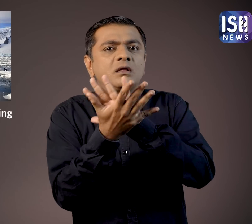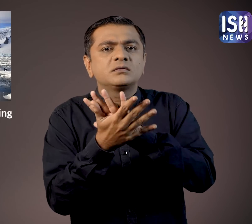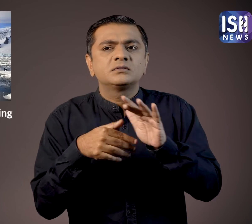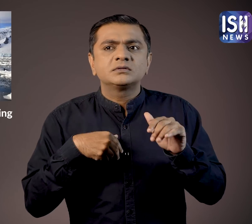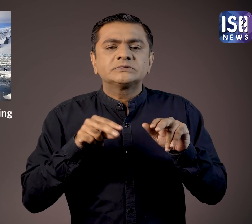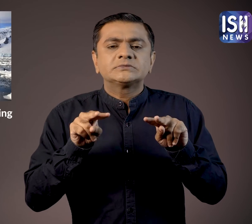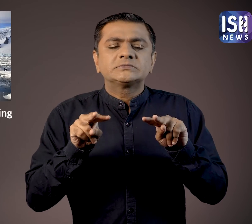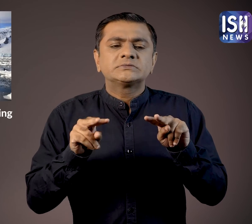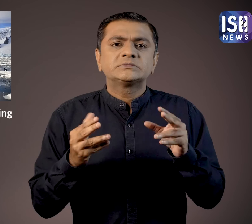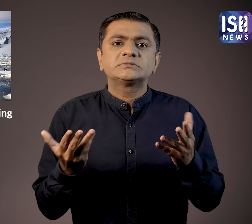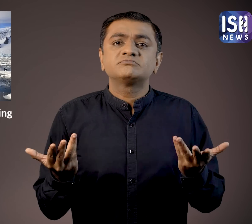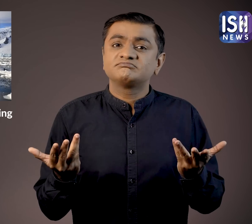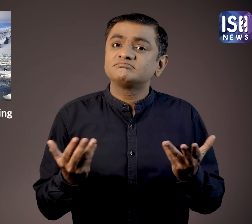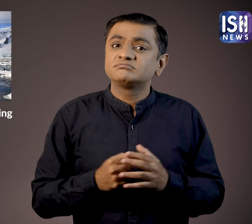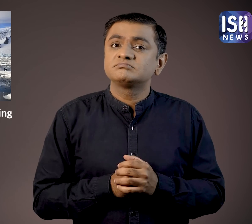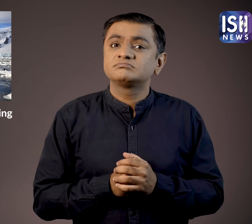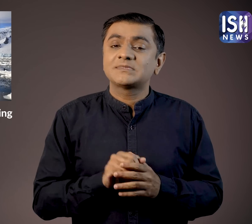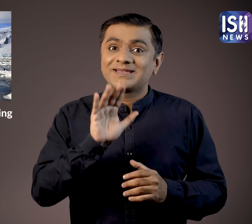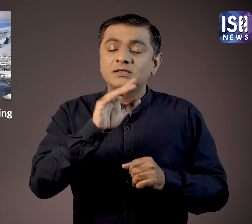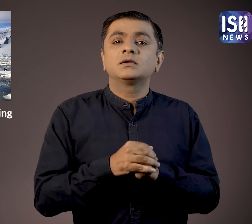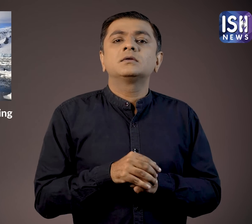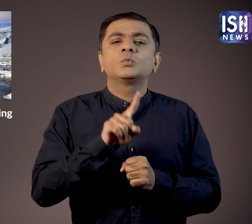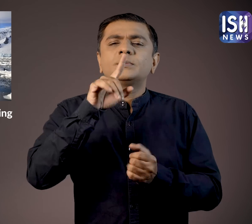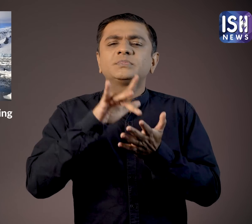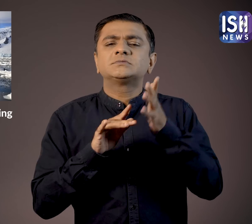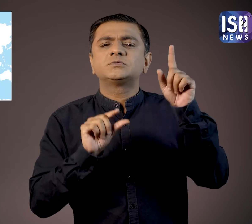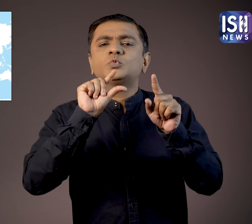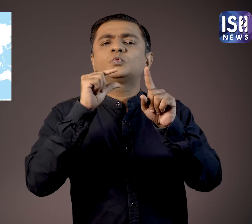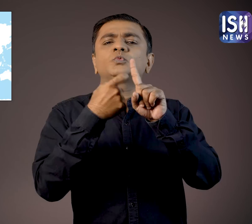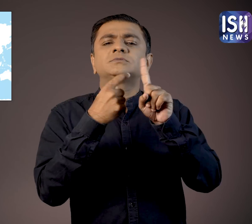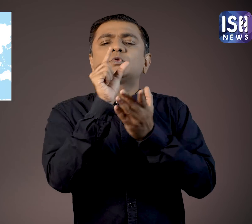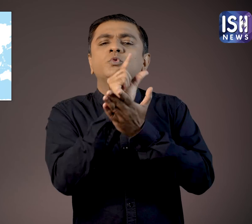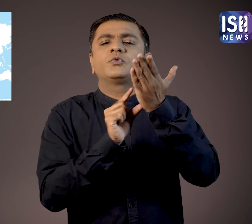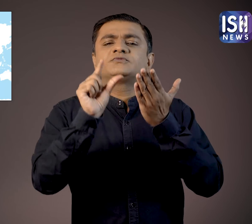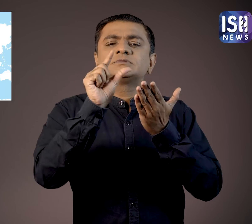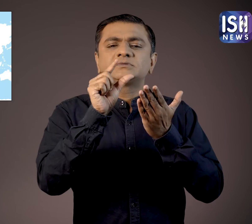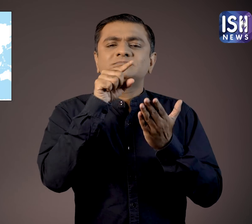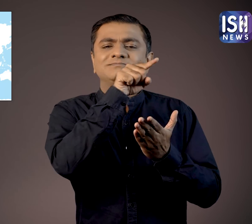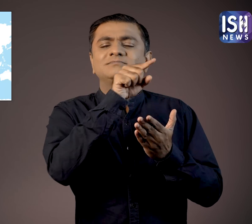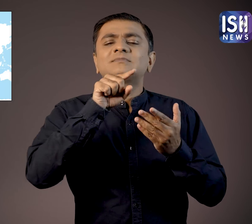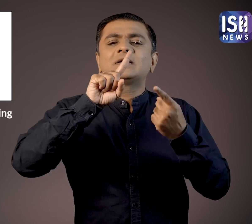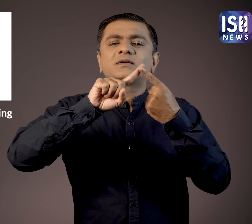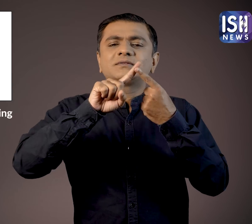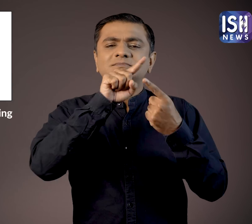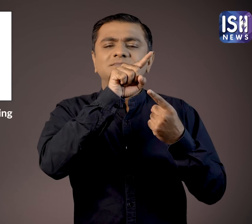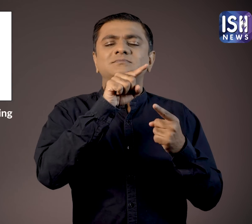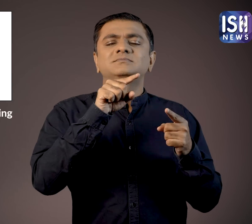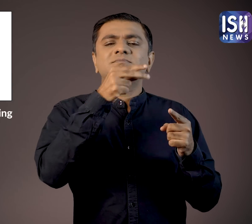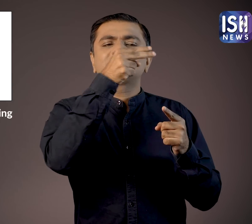This is absolutely surprising. A team of researchers from the University of Exeter in the UK